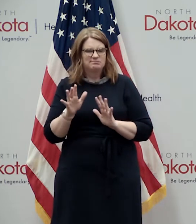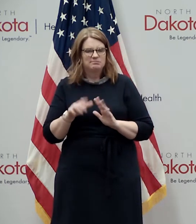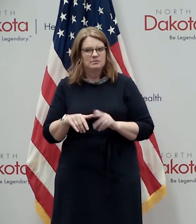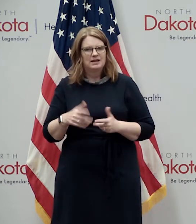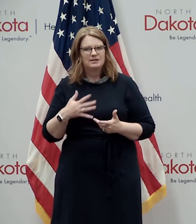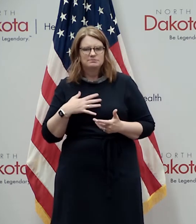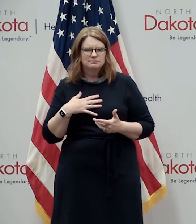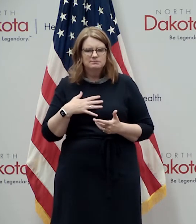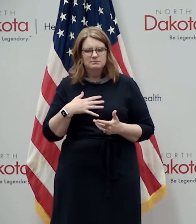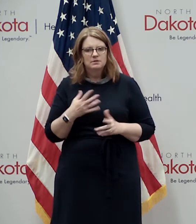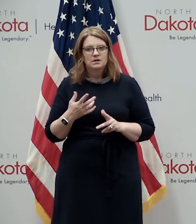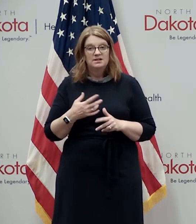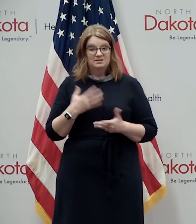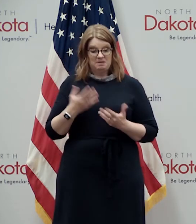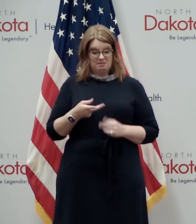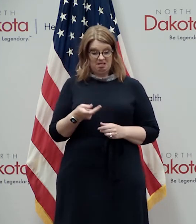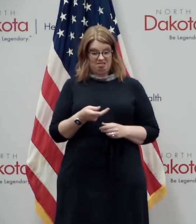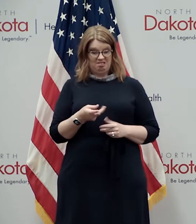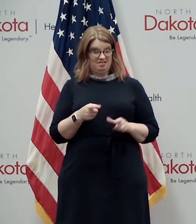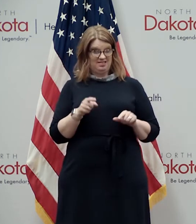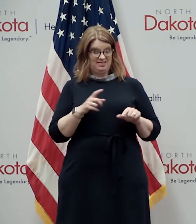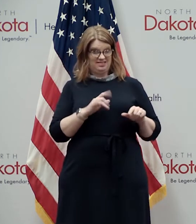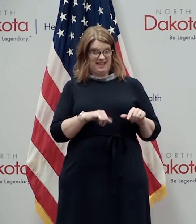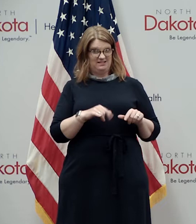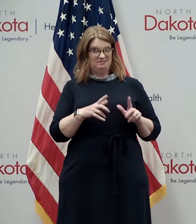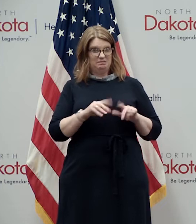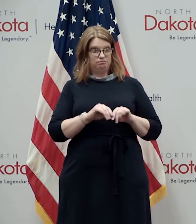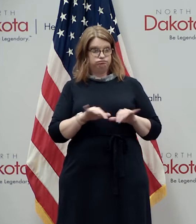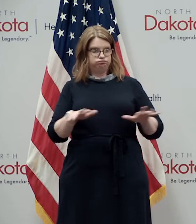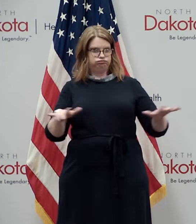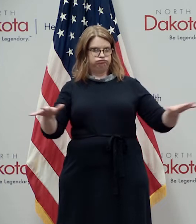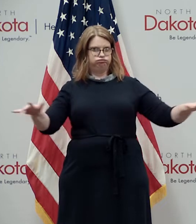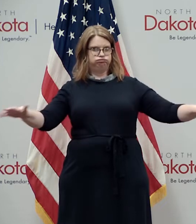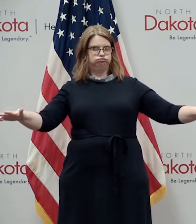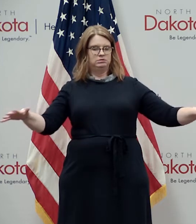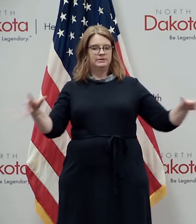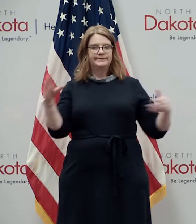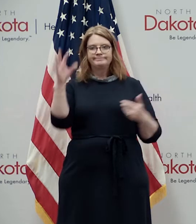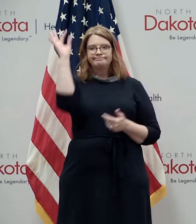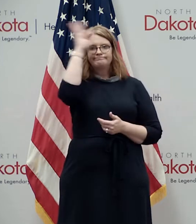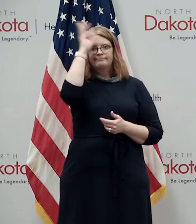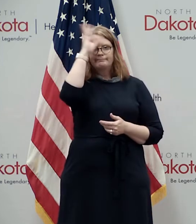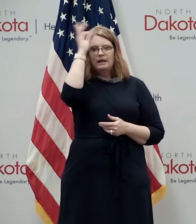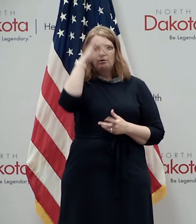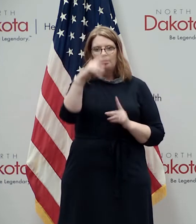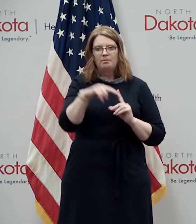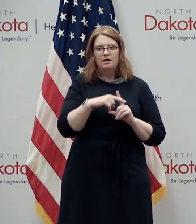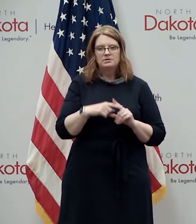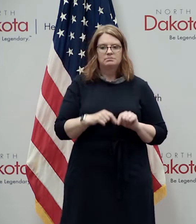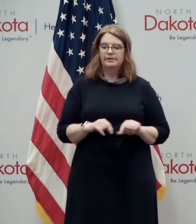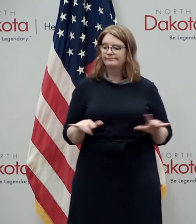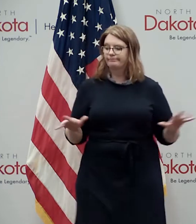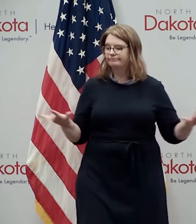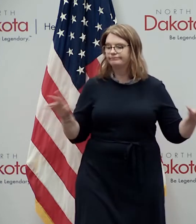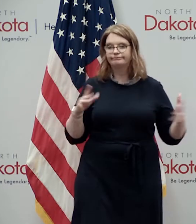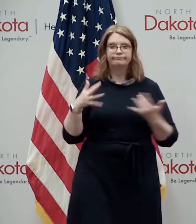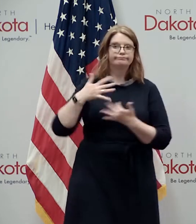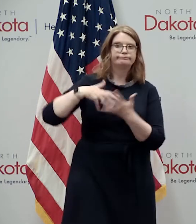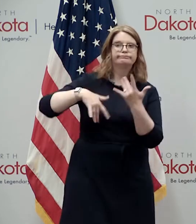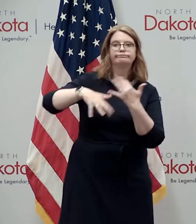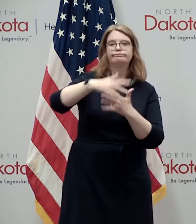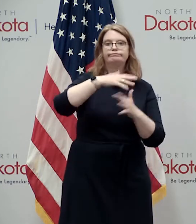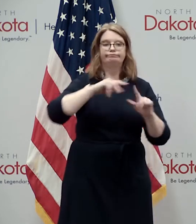become the super spreaders unknowingly and and so that's why again testing is a testing remains a very